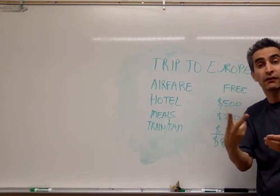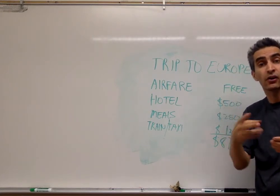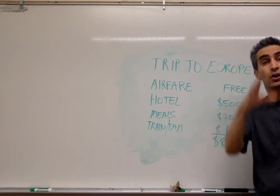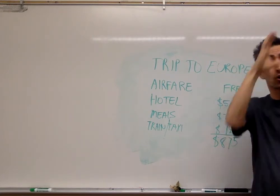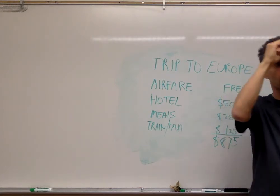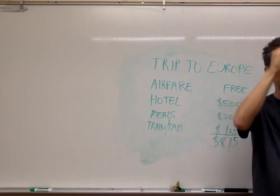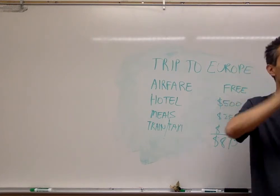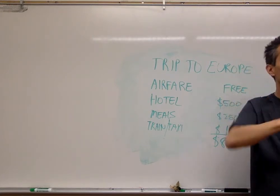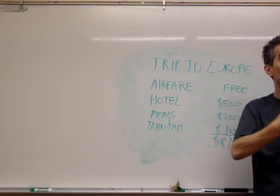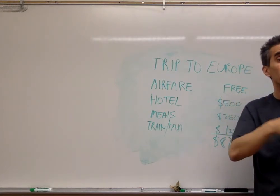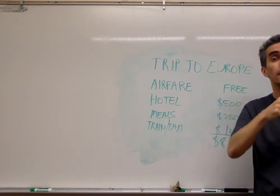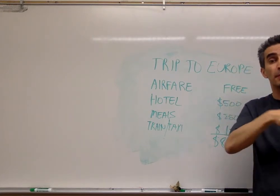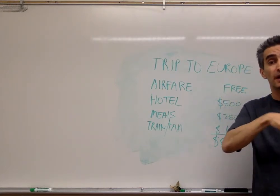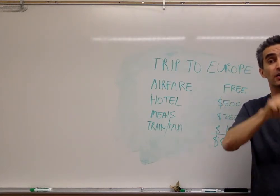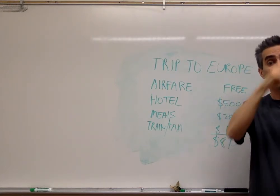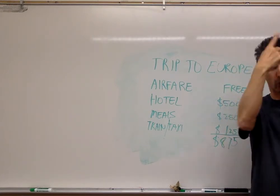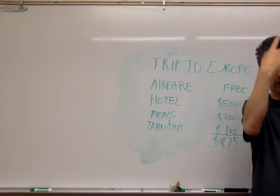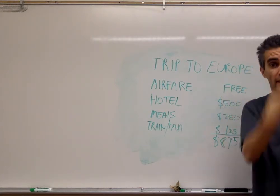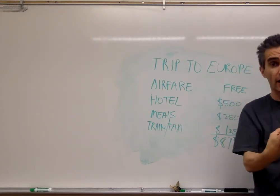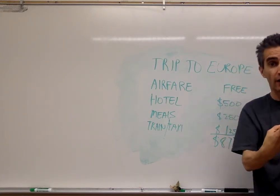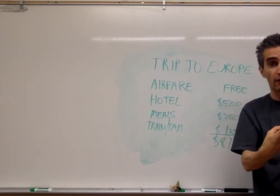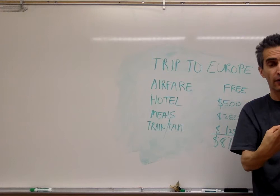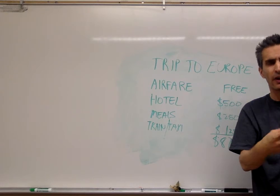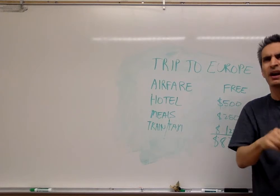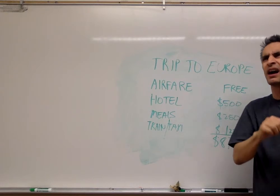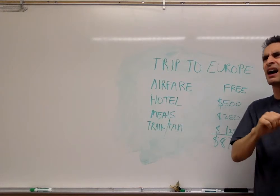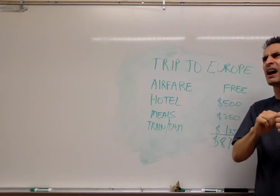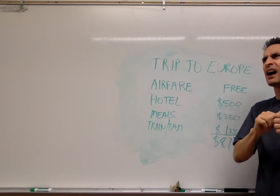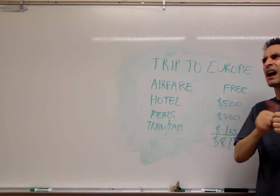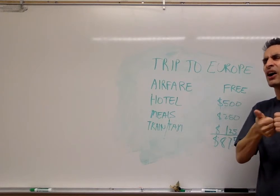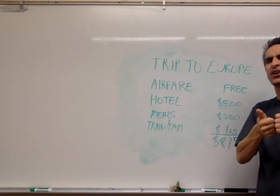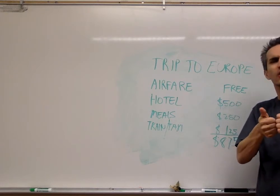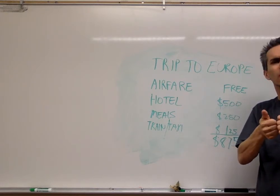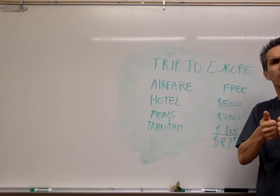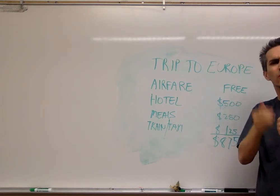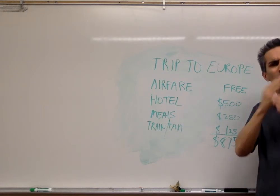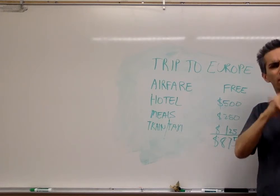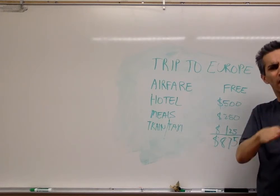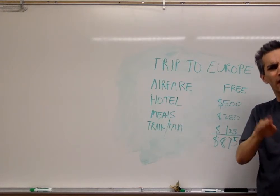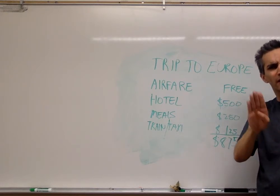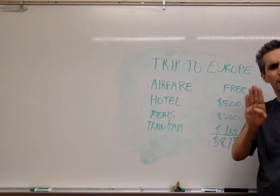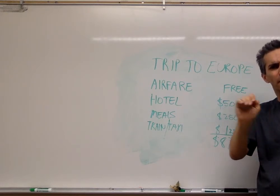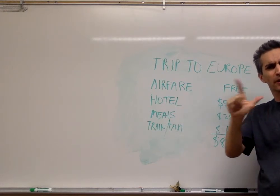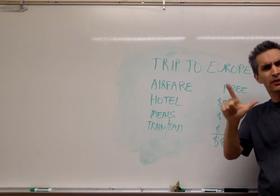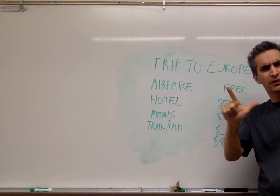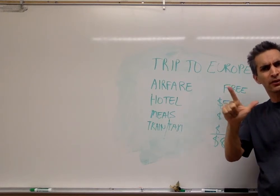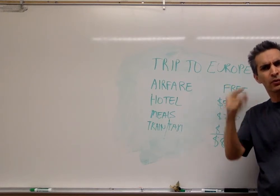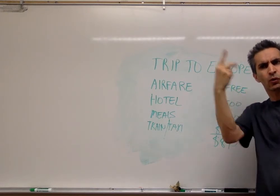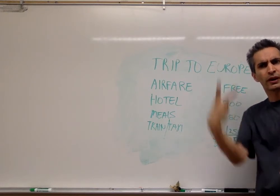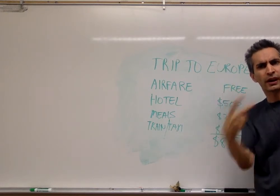girlfriend's going to pay one half and you're going to pay one half, well, how do you divide the bill